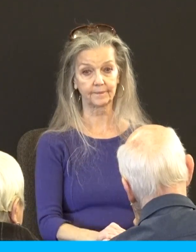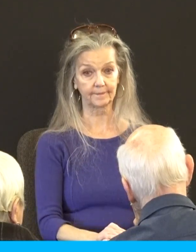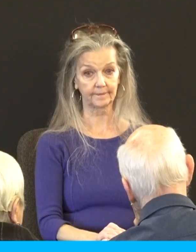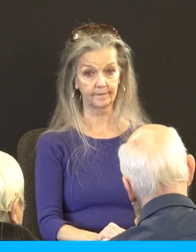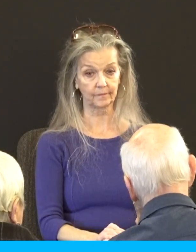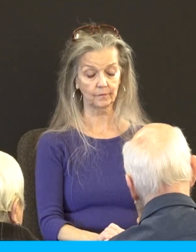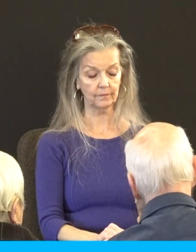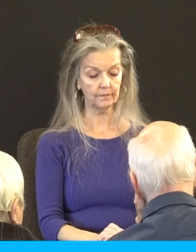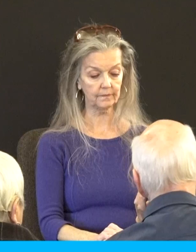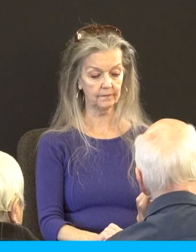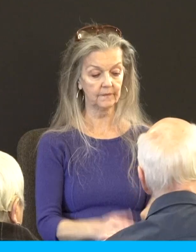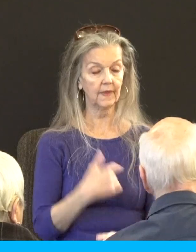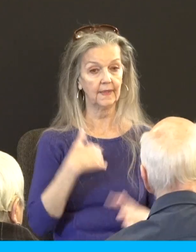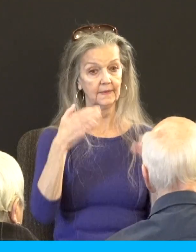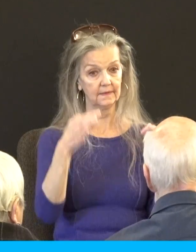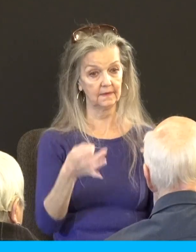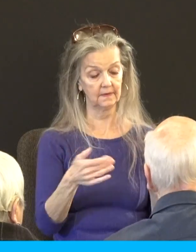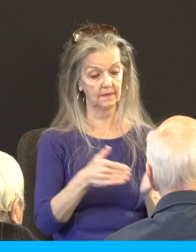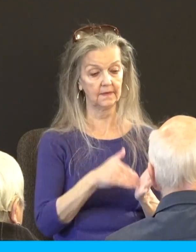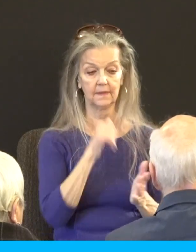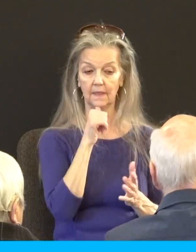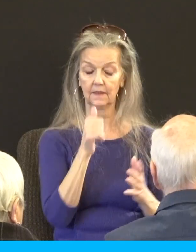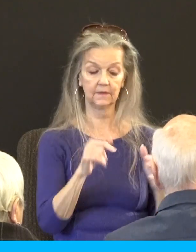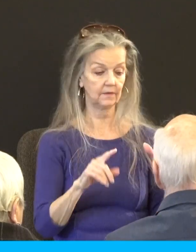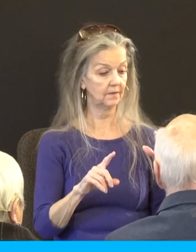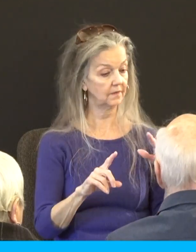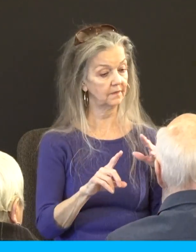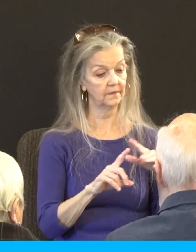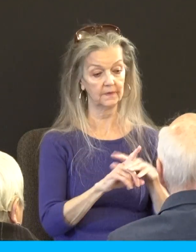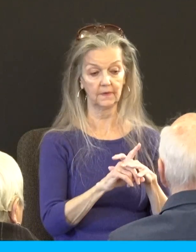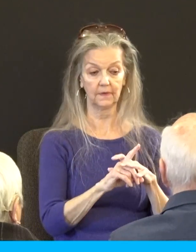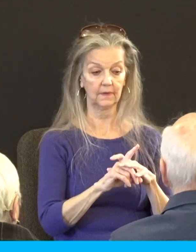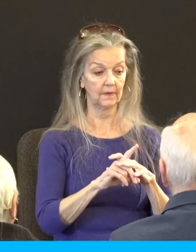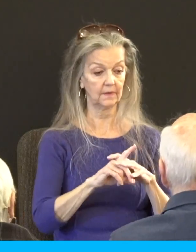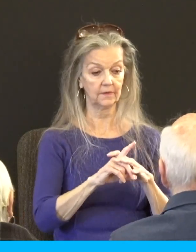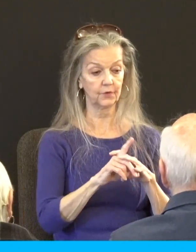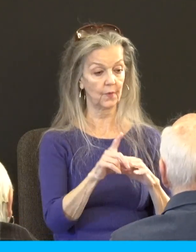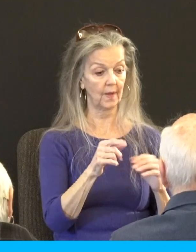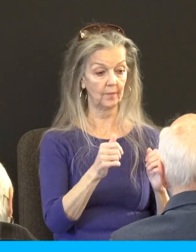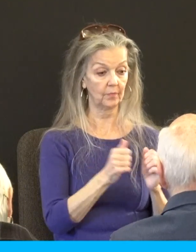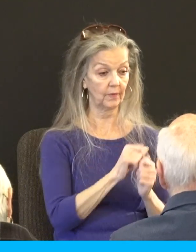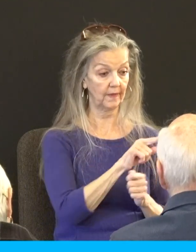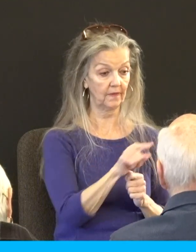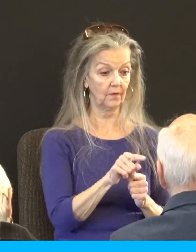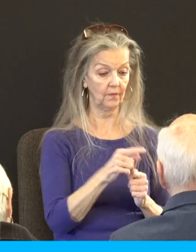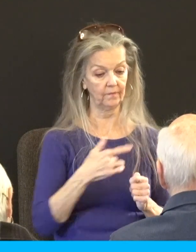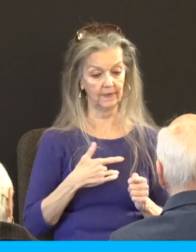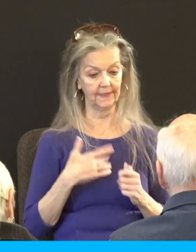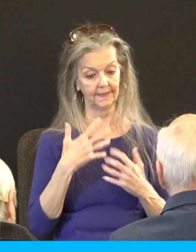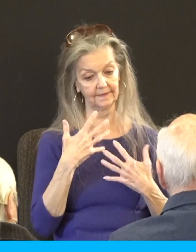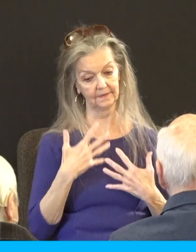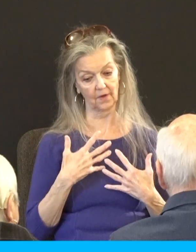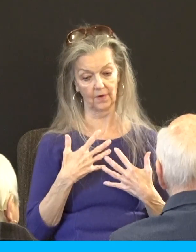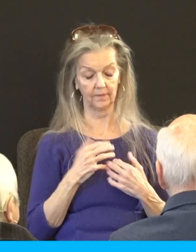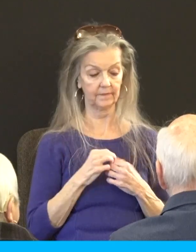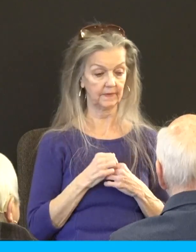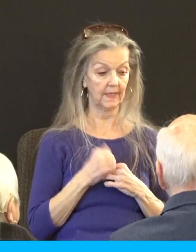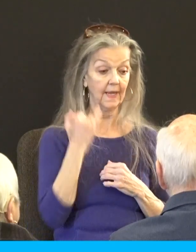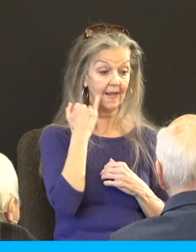I determined again not to come to you in grief, trouble, sorrow, or heaviness. For if I make you sorry,